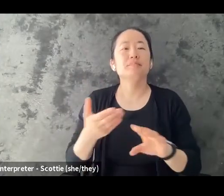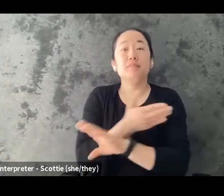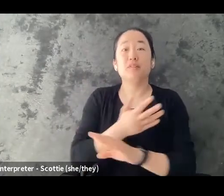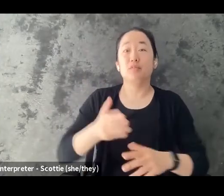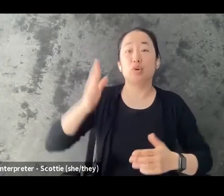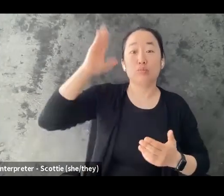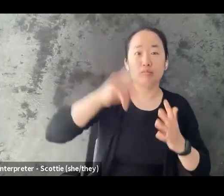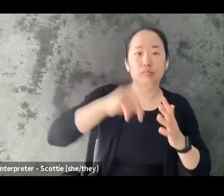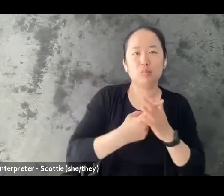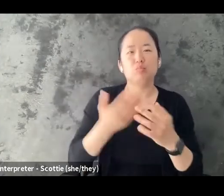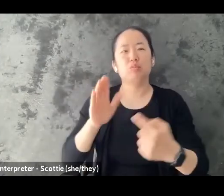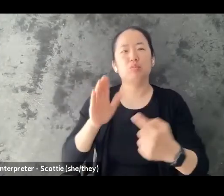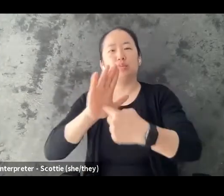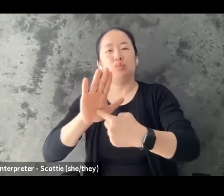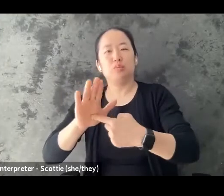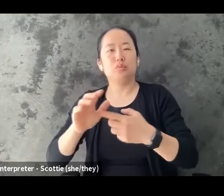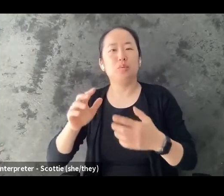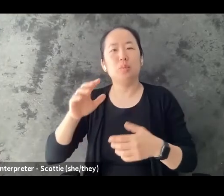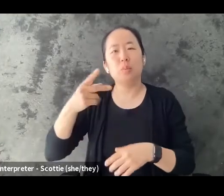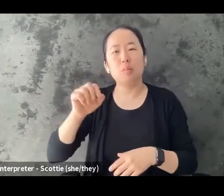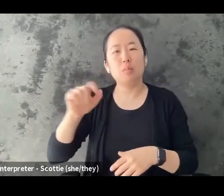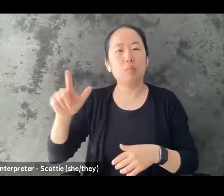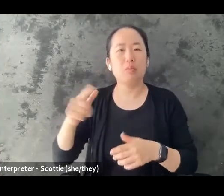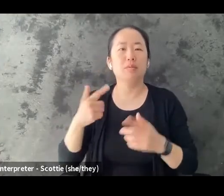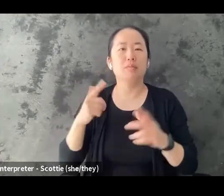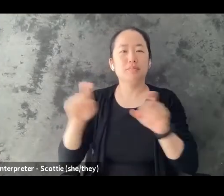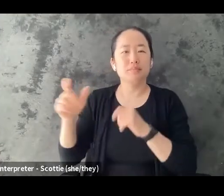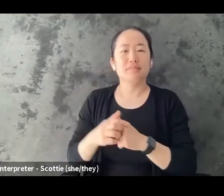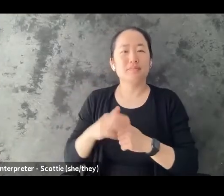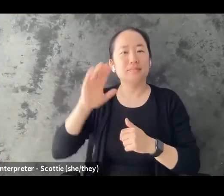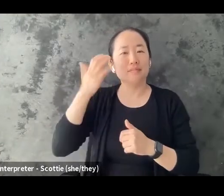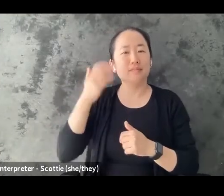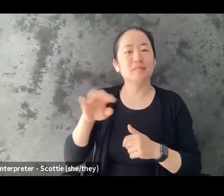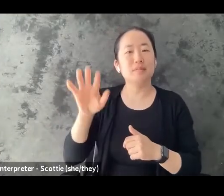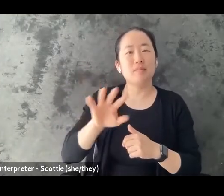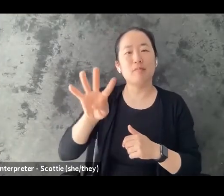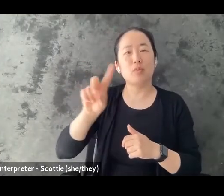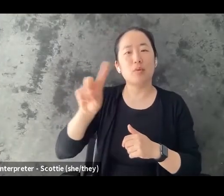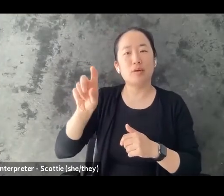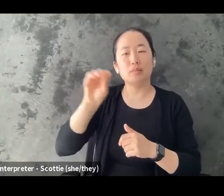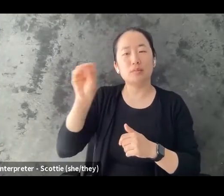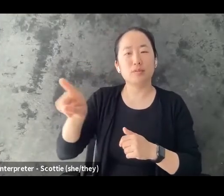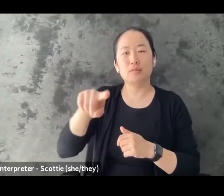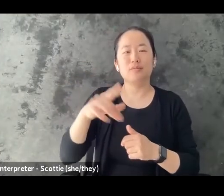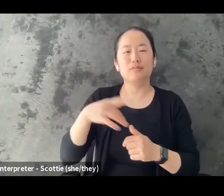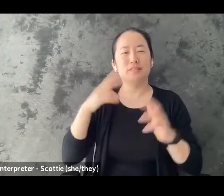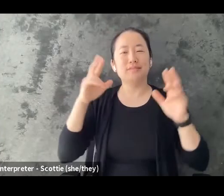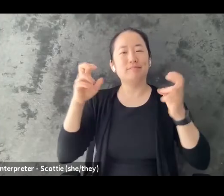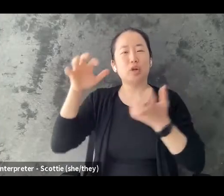So it looks like 41% of us are feeling a little cloudy, which is completely valid and understandable.